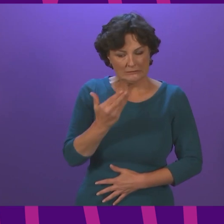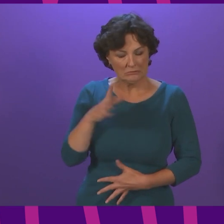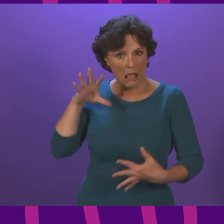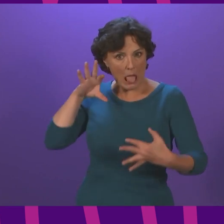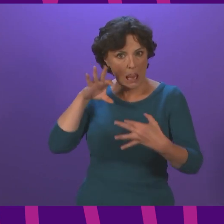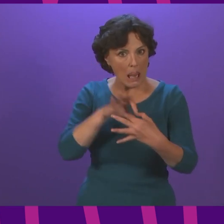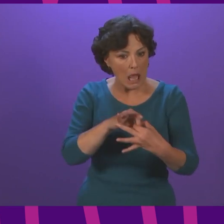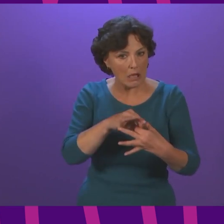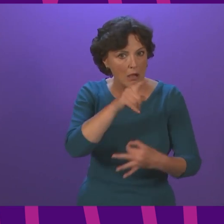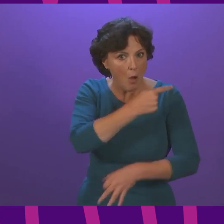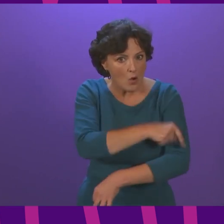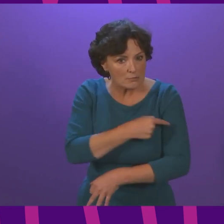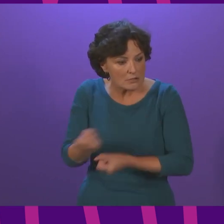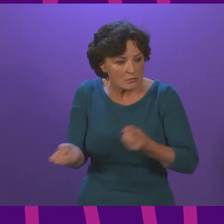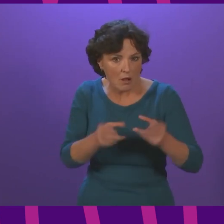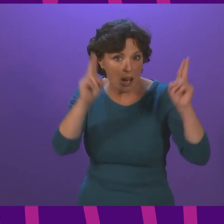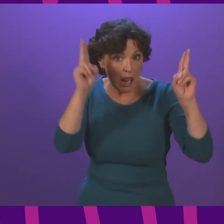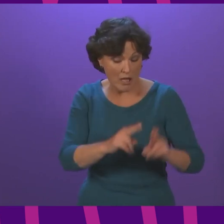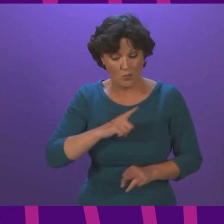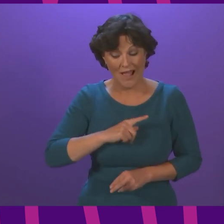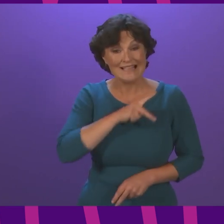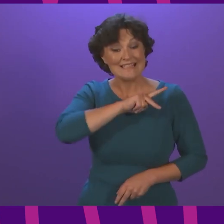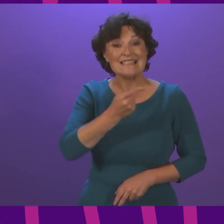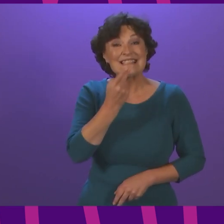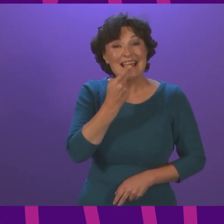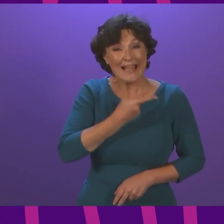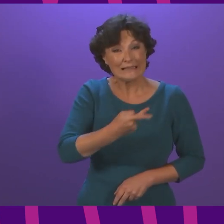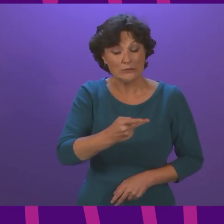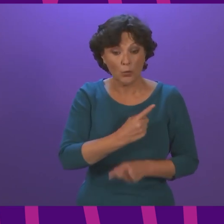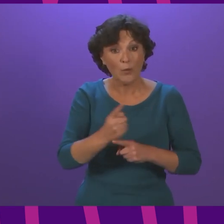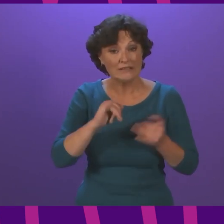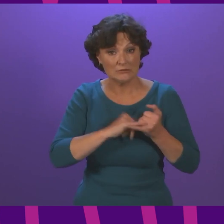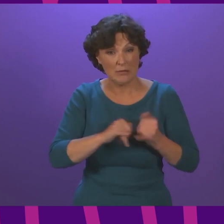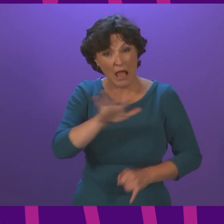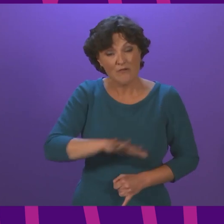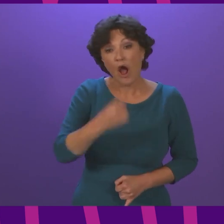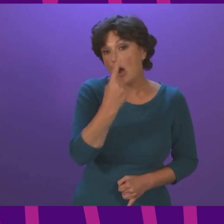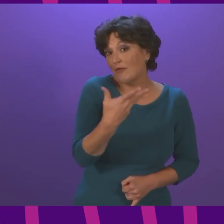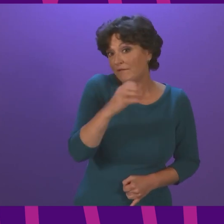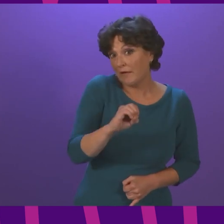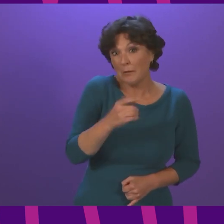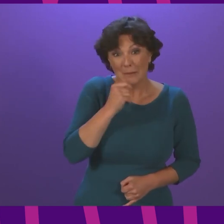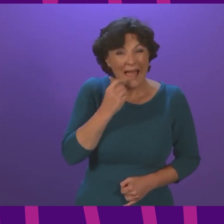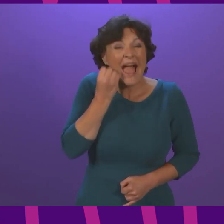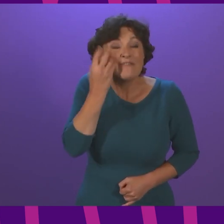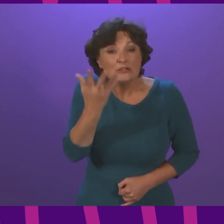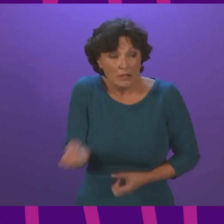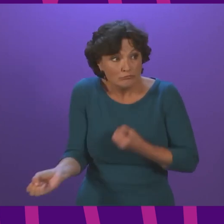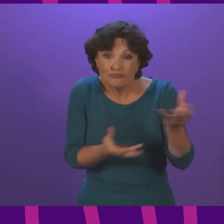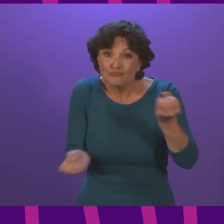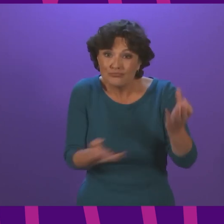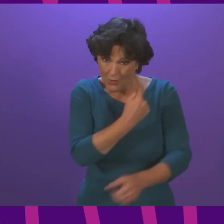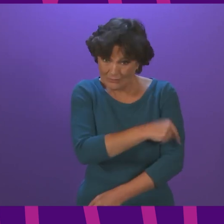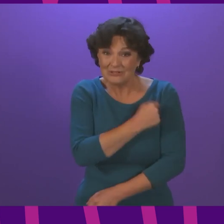hospital admissions. In the second week of September, an average of 150 people a day were being admitted to